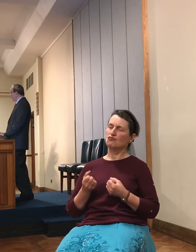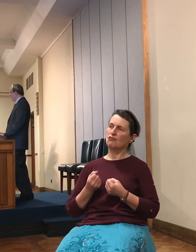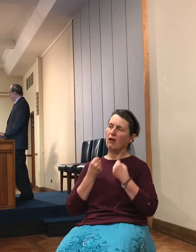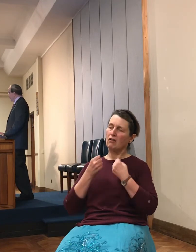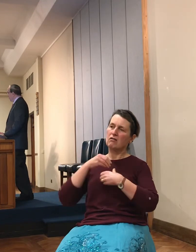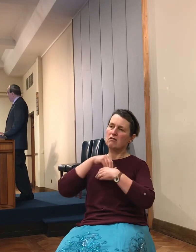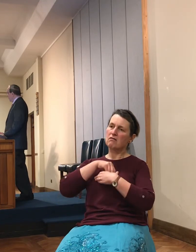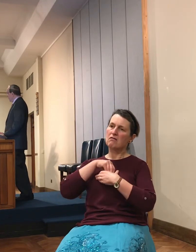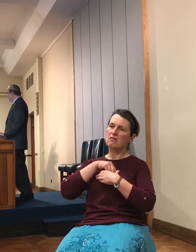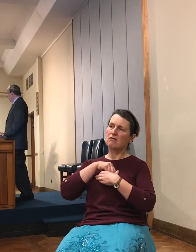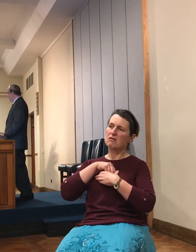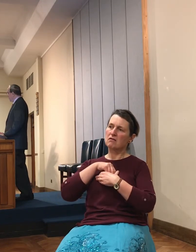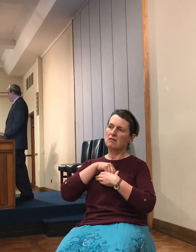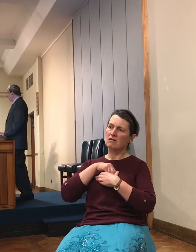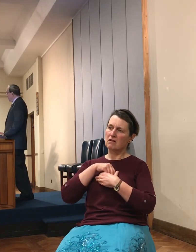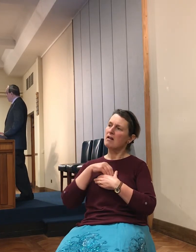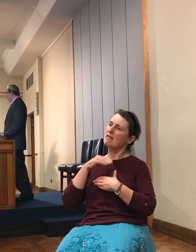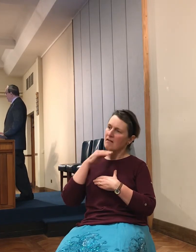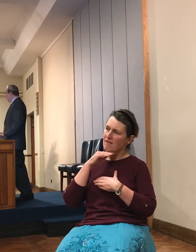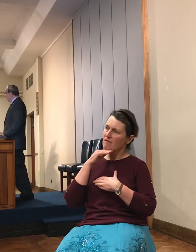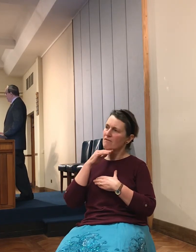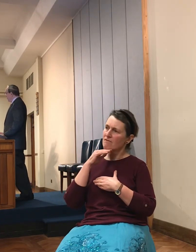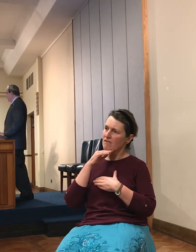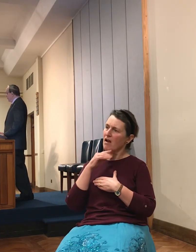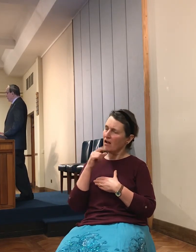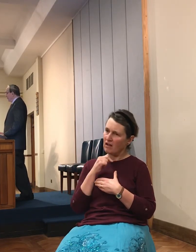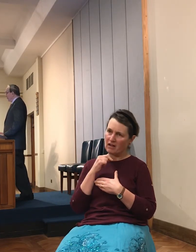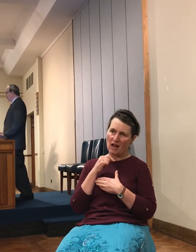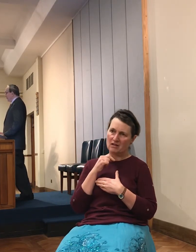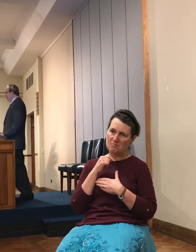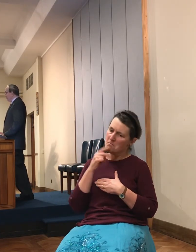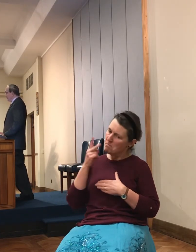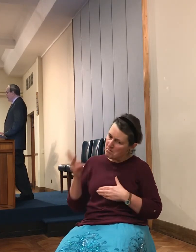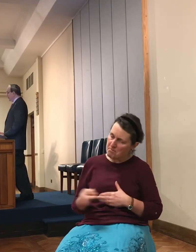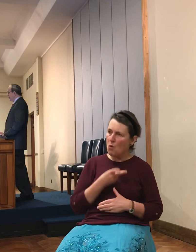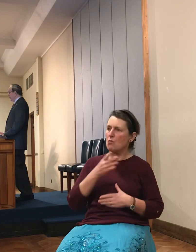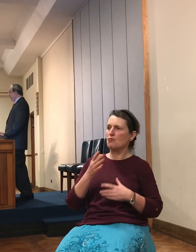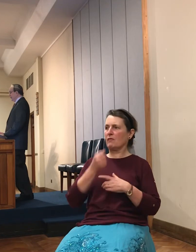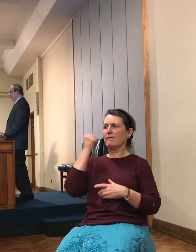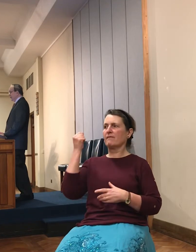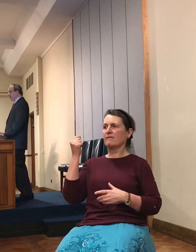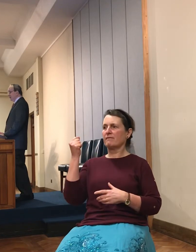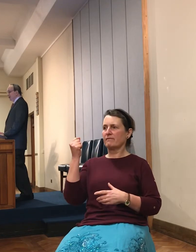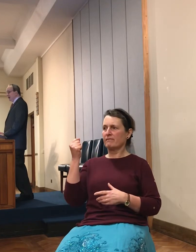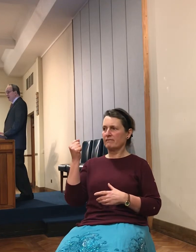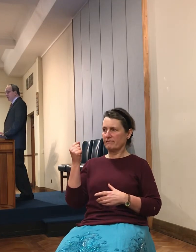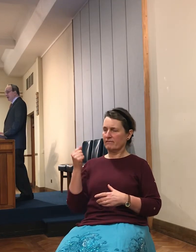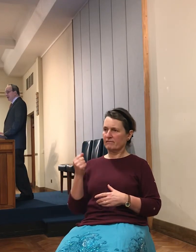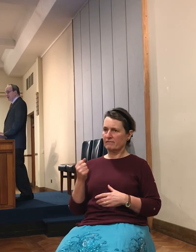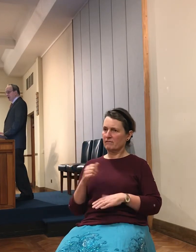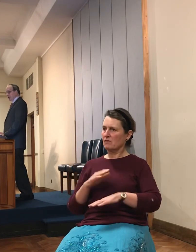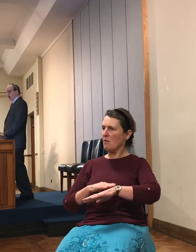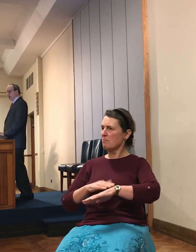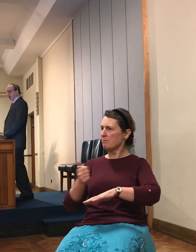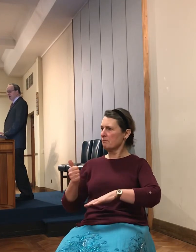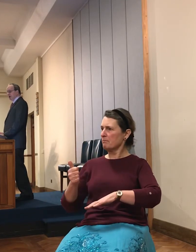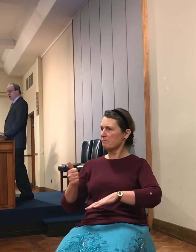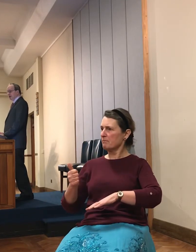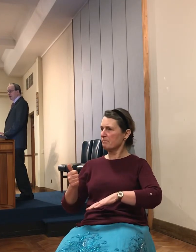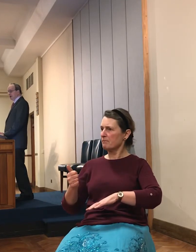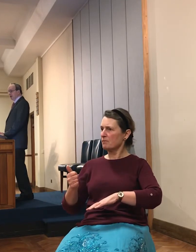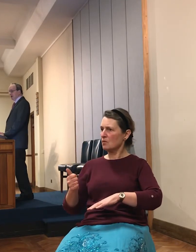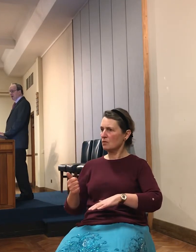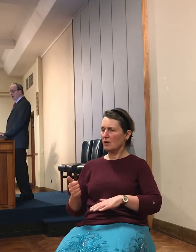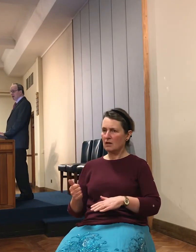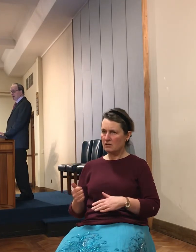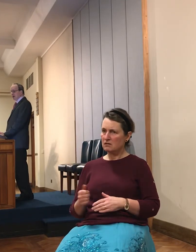strength and energy and capacity to do it and accomplish it in the time you have at your disposal.